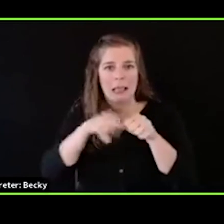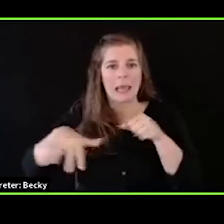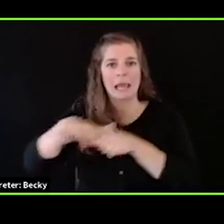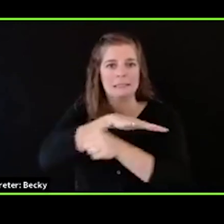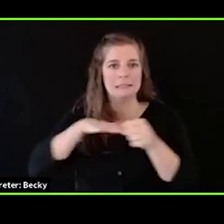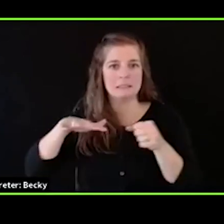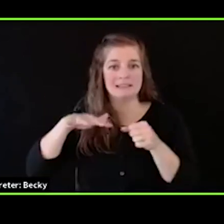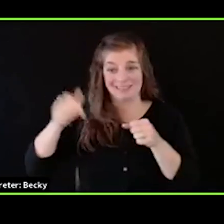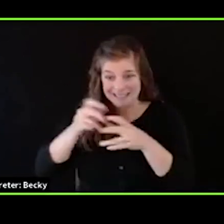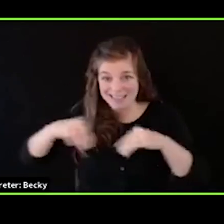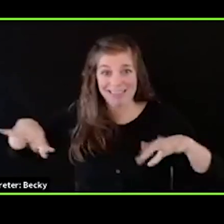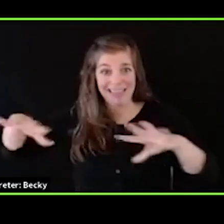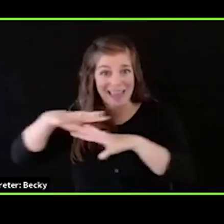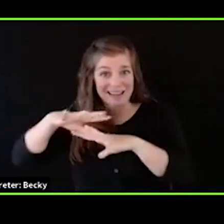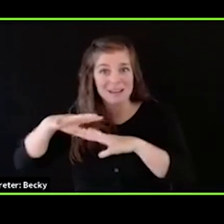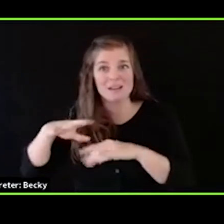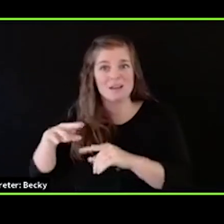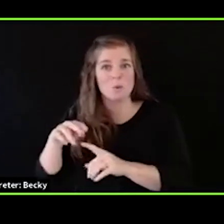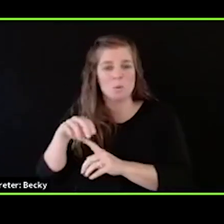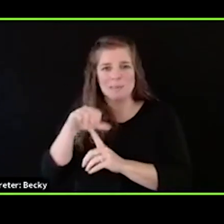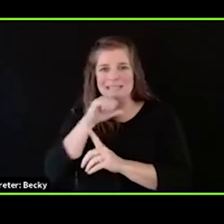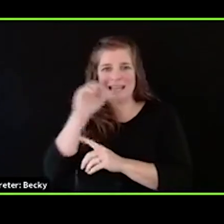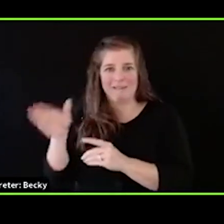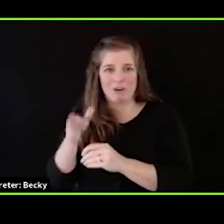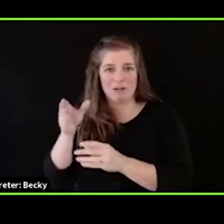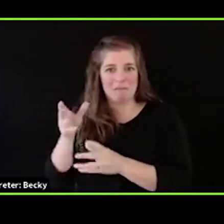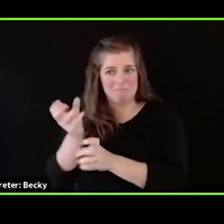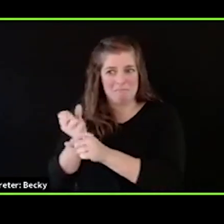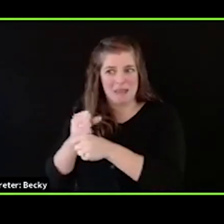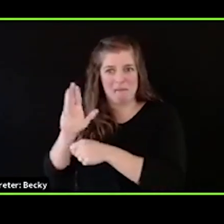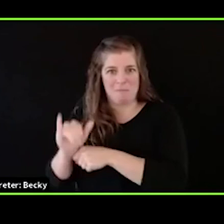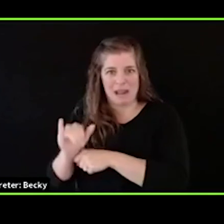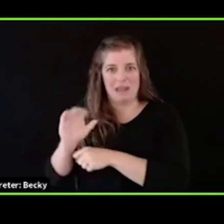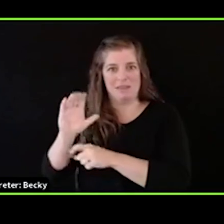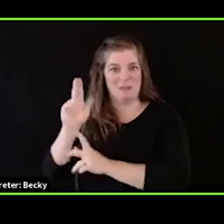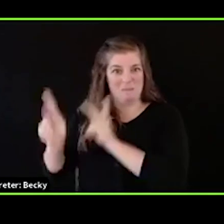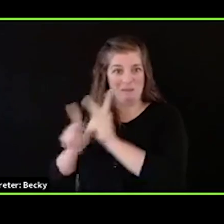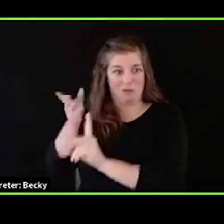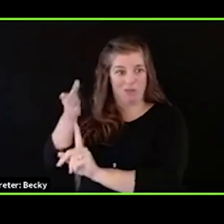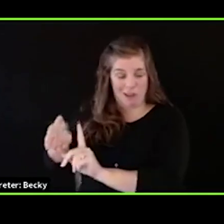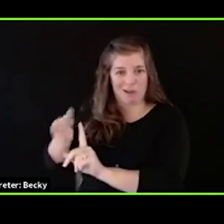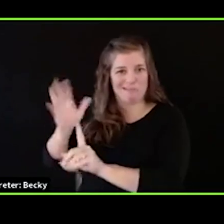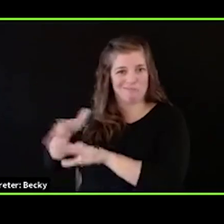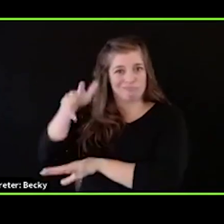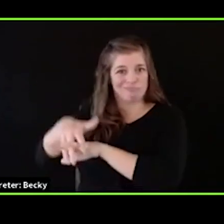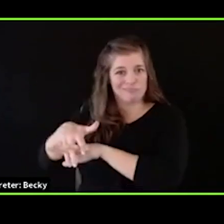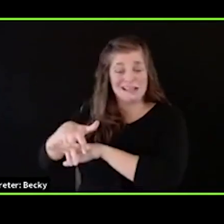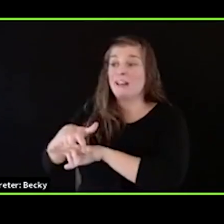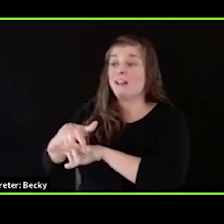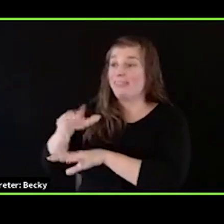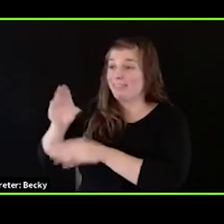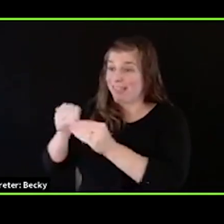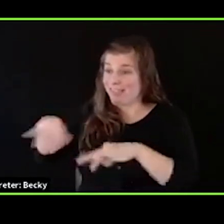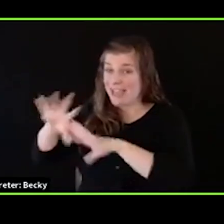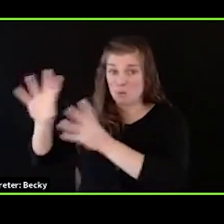never seeded by the Chichonyo and Ohlone people. In the aftermath of the missions that resulted in their landlessness, the